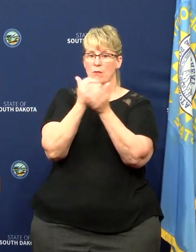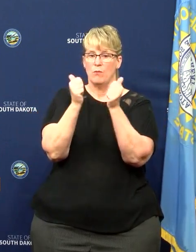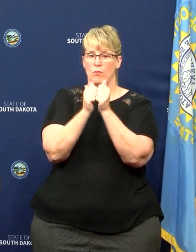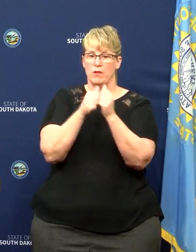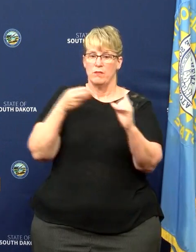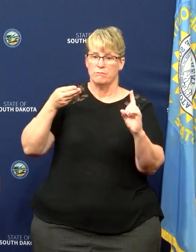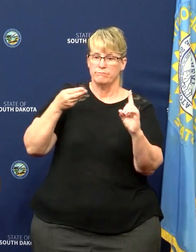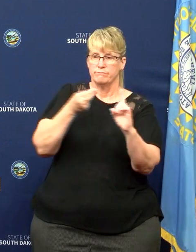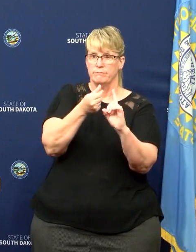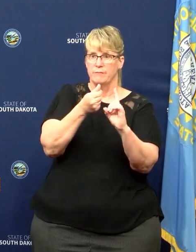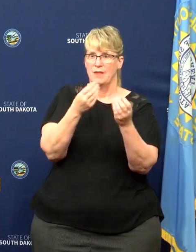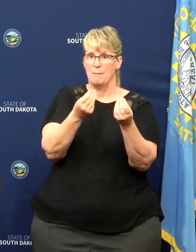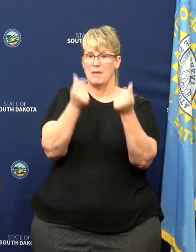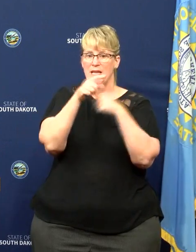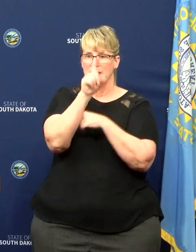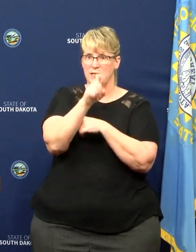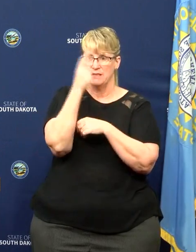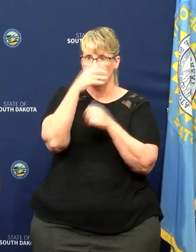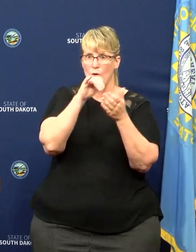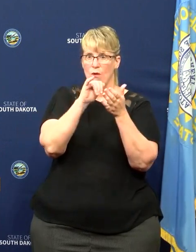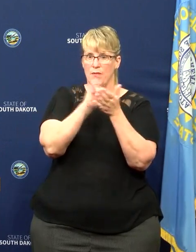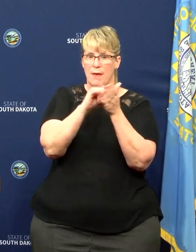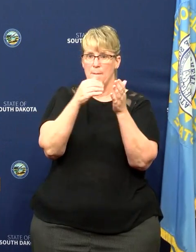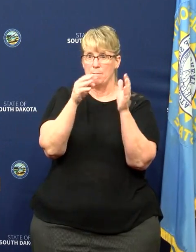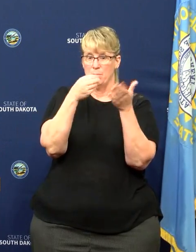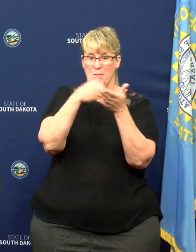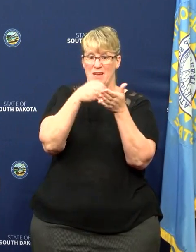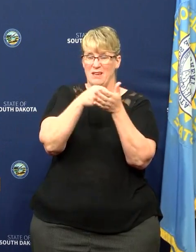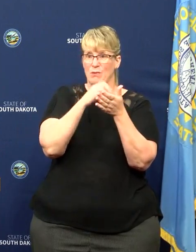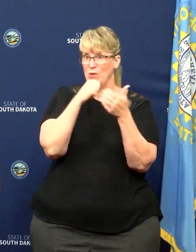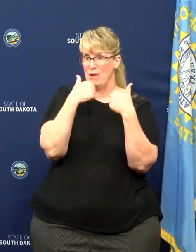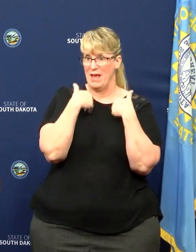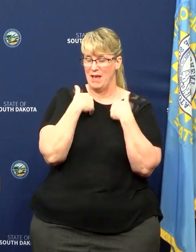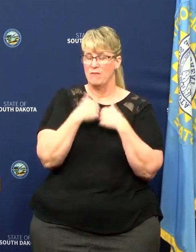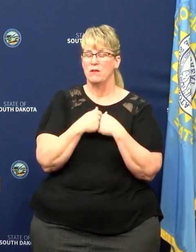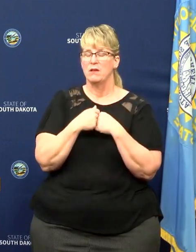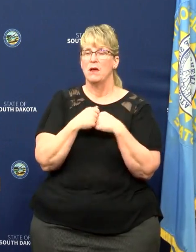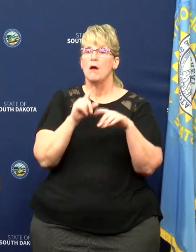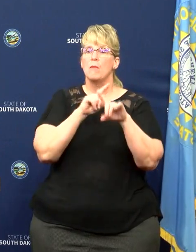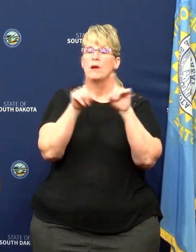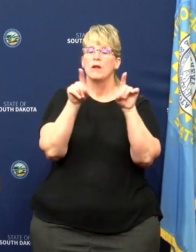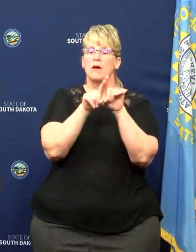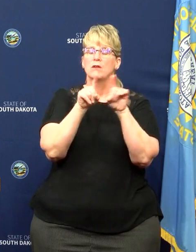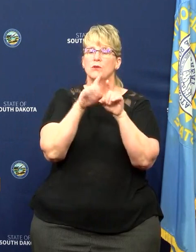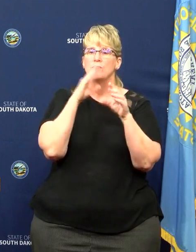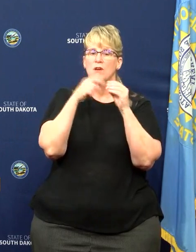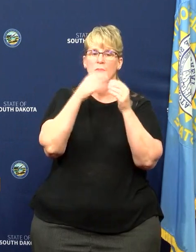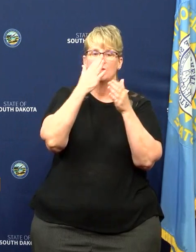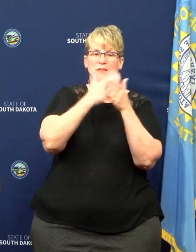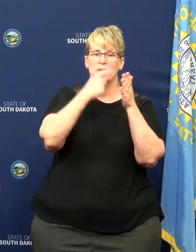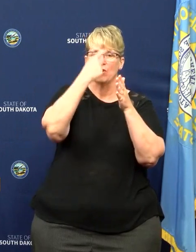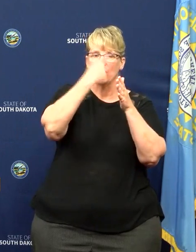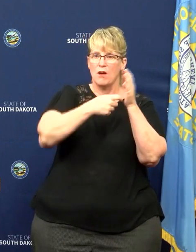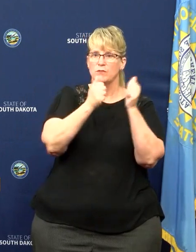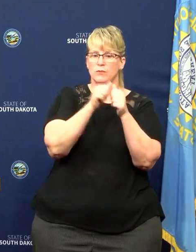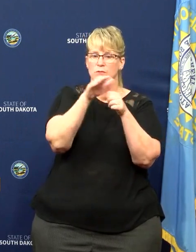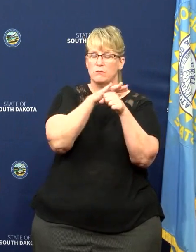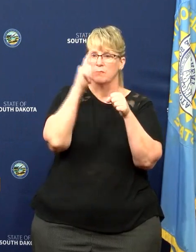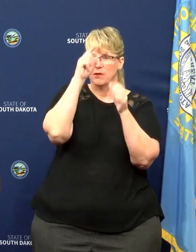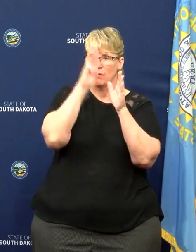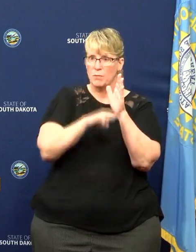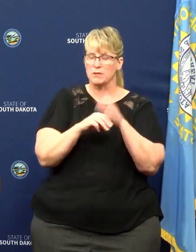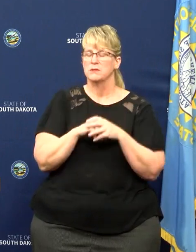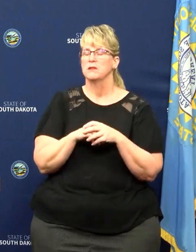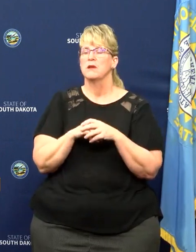but also we need to make sure that we're not just addressing immediate needs and covering costs for some of these local governments, but